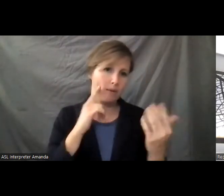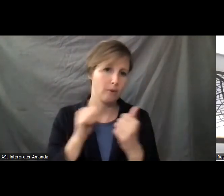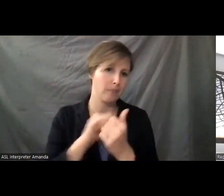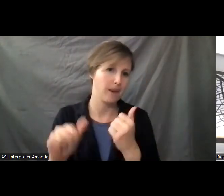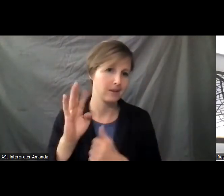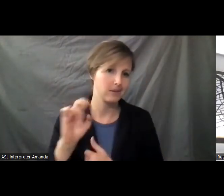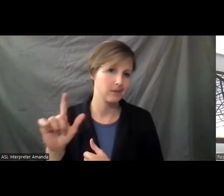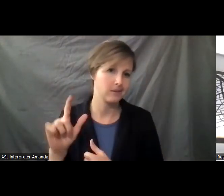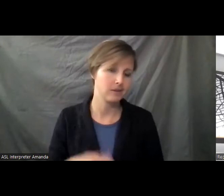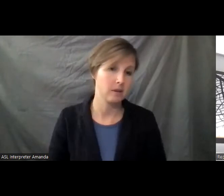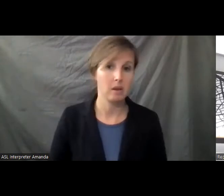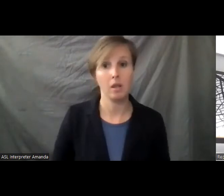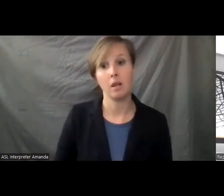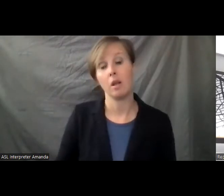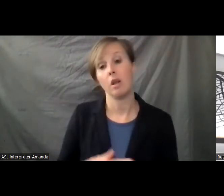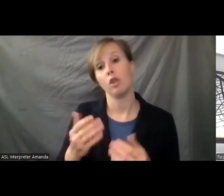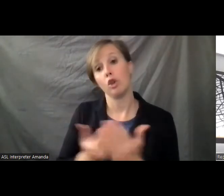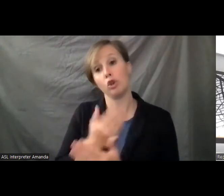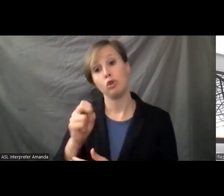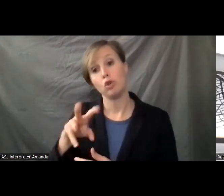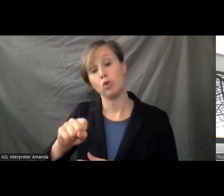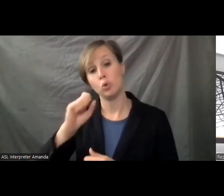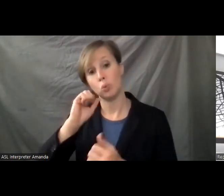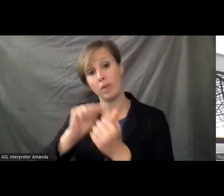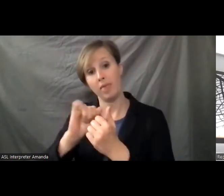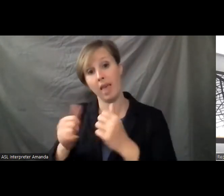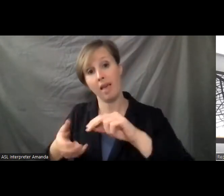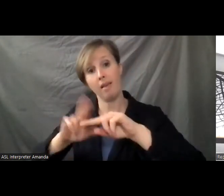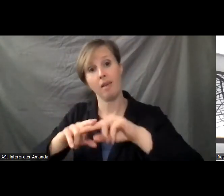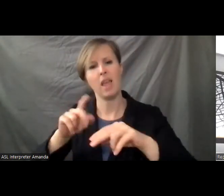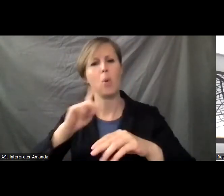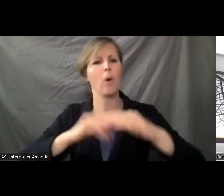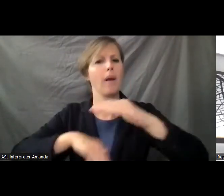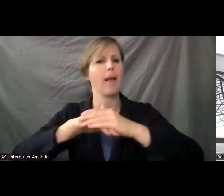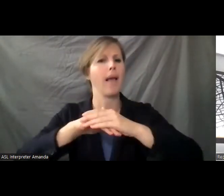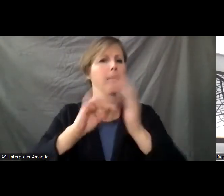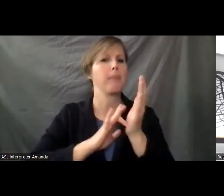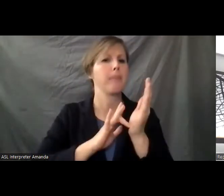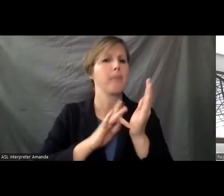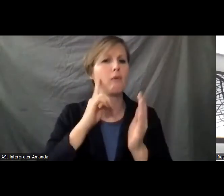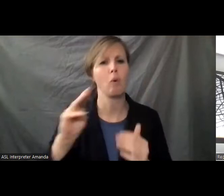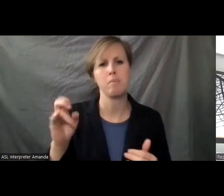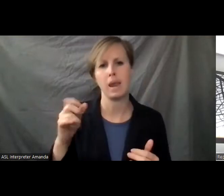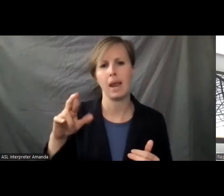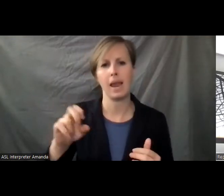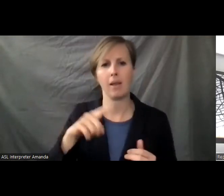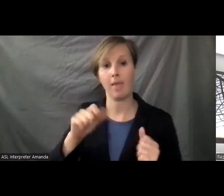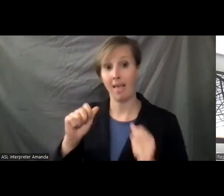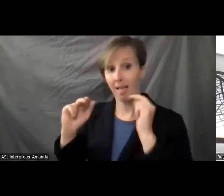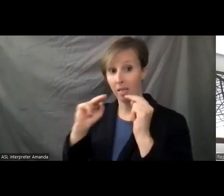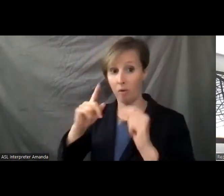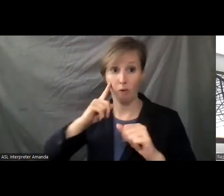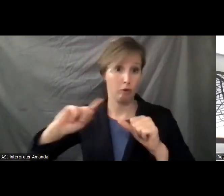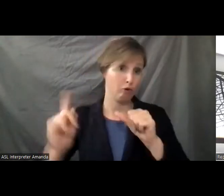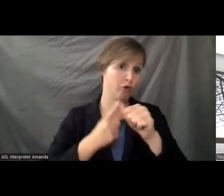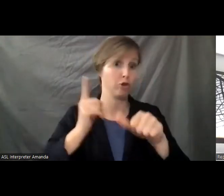The good news about the Inflation Reduction Act, though, is it caps drug prices for Medicare, gives them the ability to negotiate it for the first time in